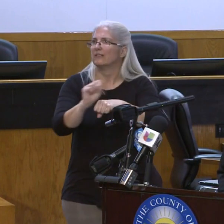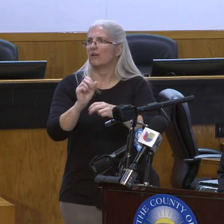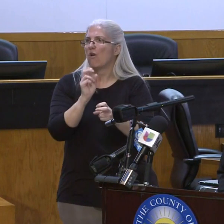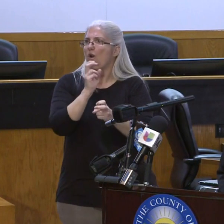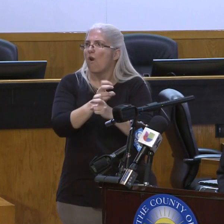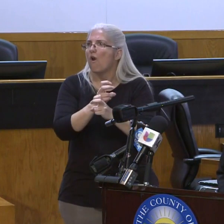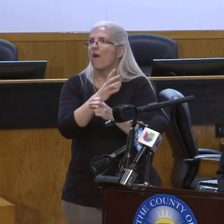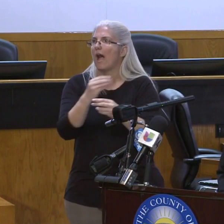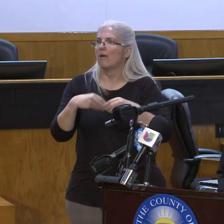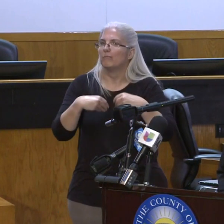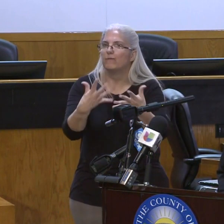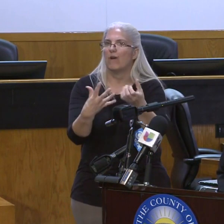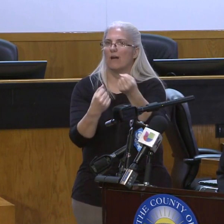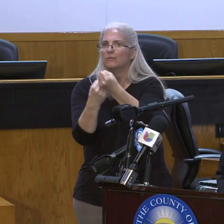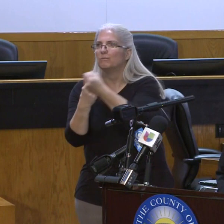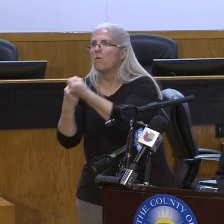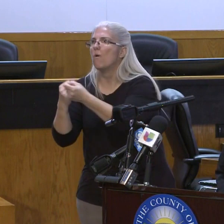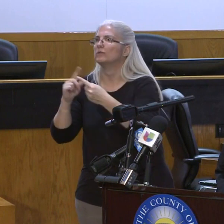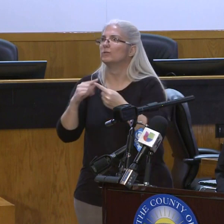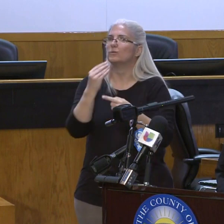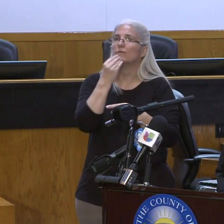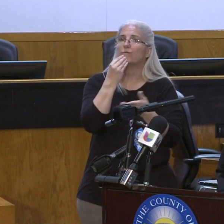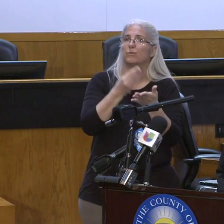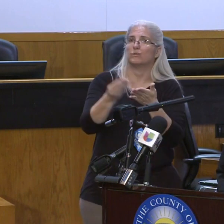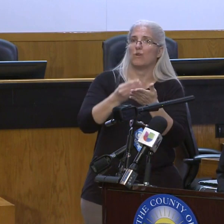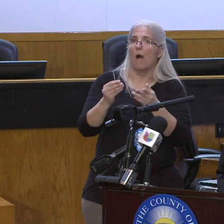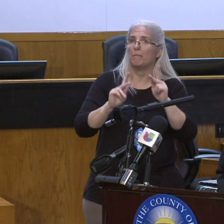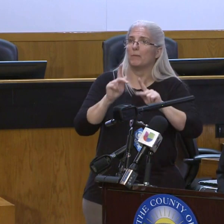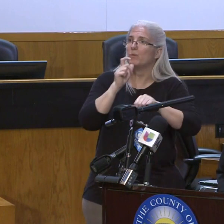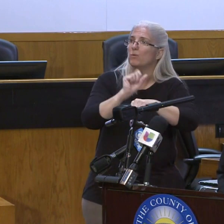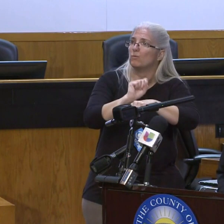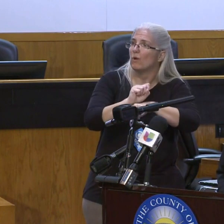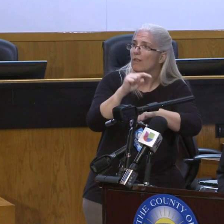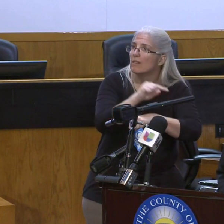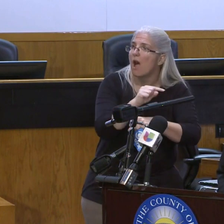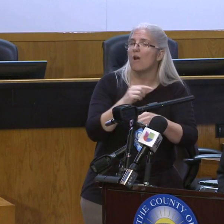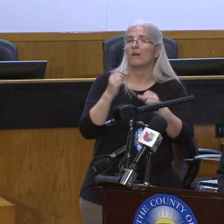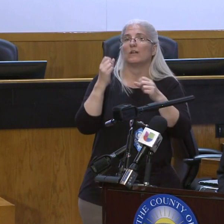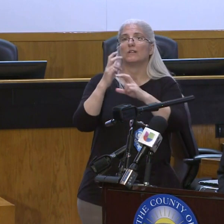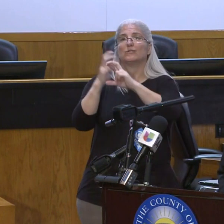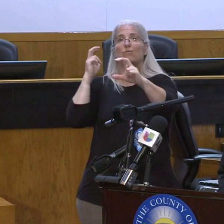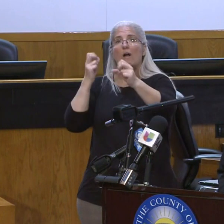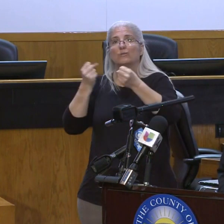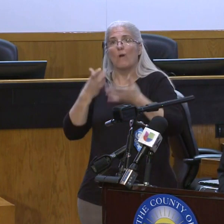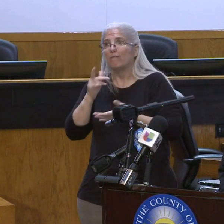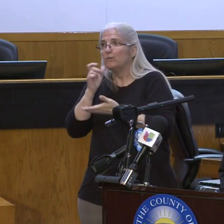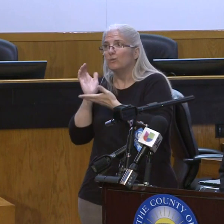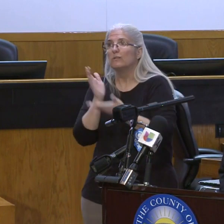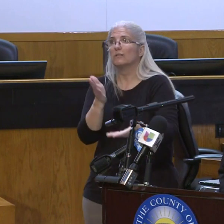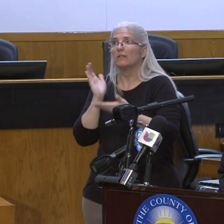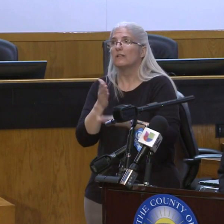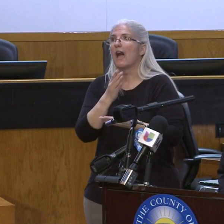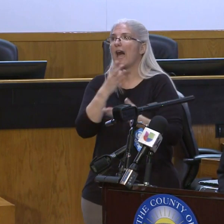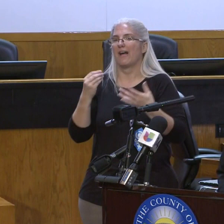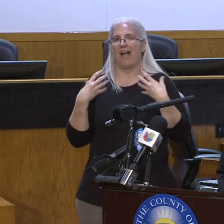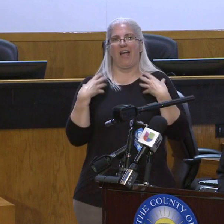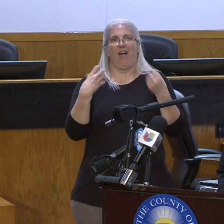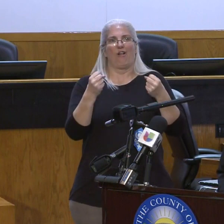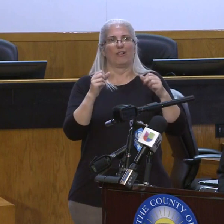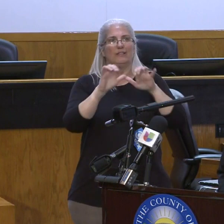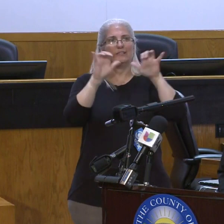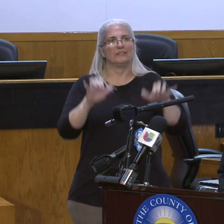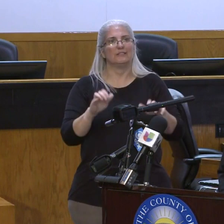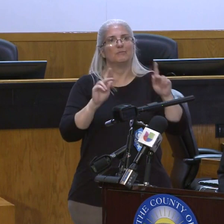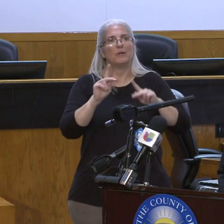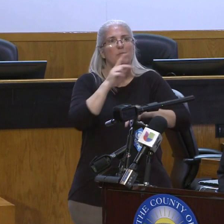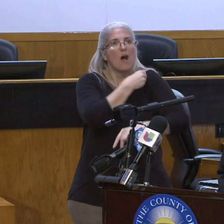to the folks who are making food, to the truck drivers. Let's make sure we're thanking everybody in our health system. These are really challenging times,